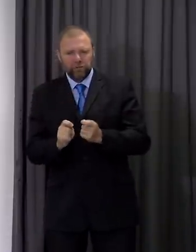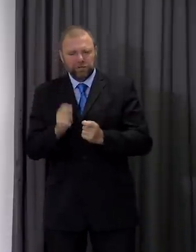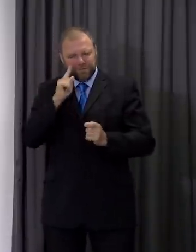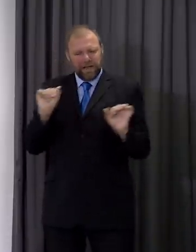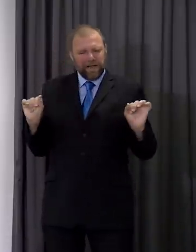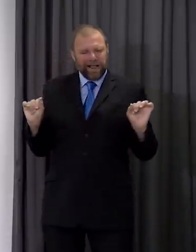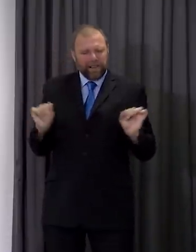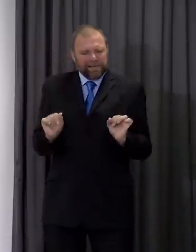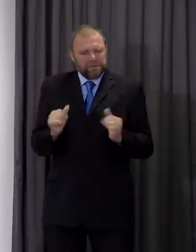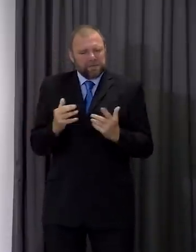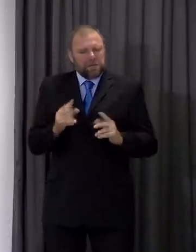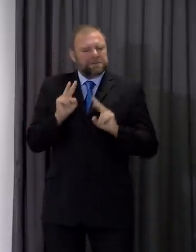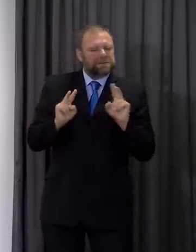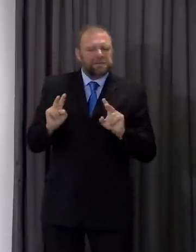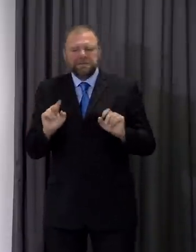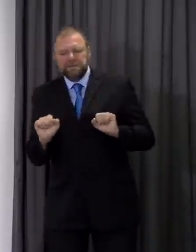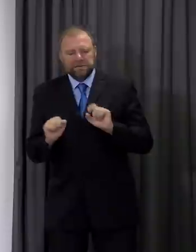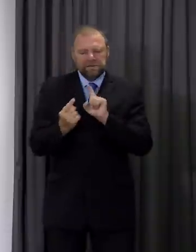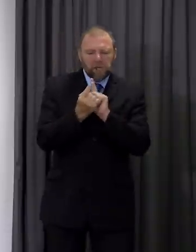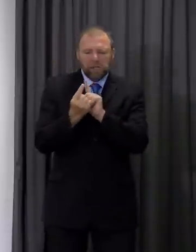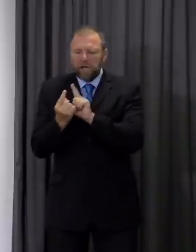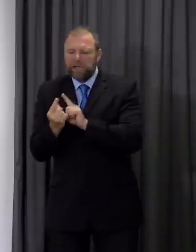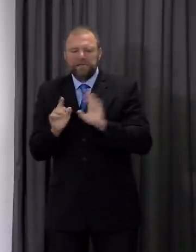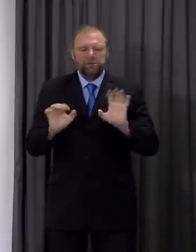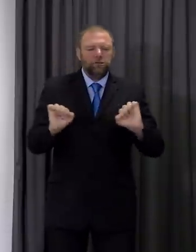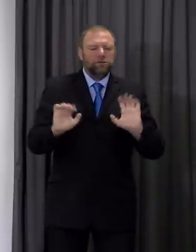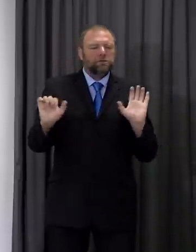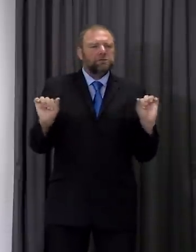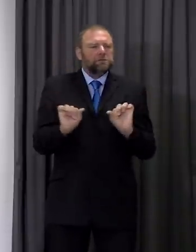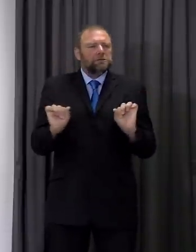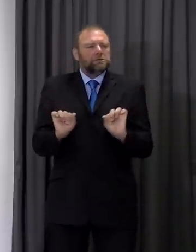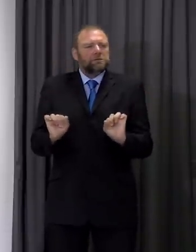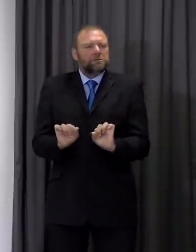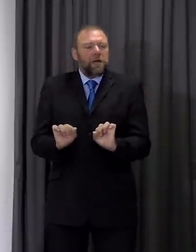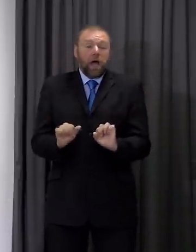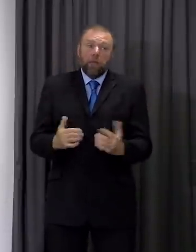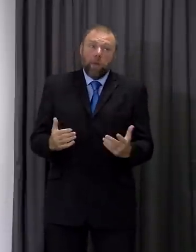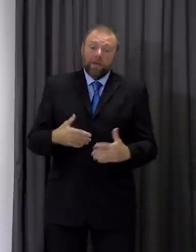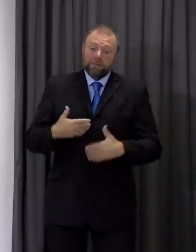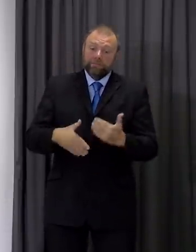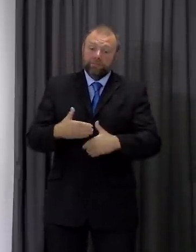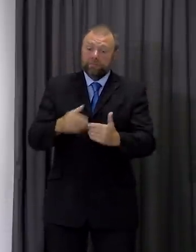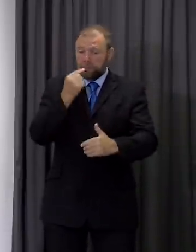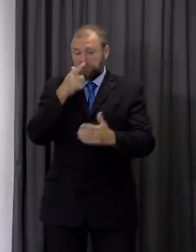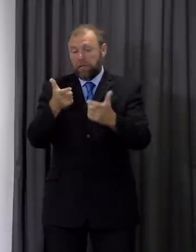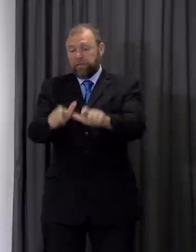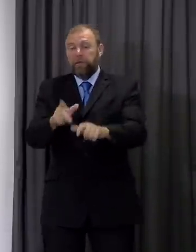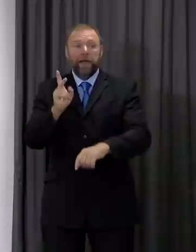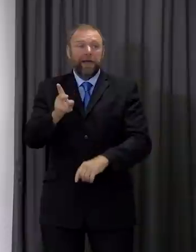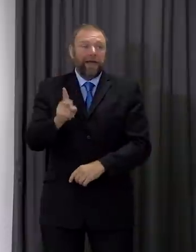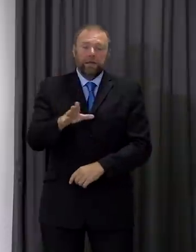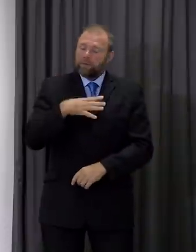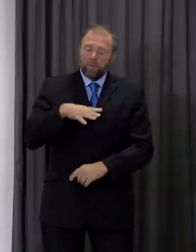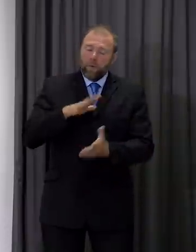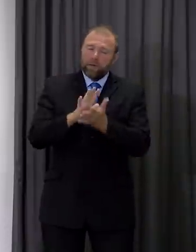because otherwise we may need to make more local lockdown choices or potentially a national lockdown with all the interruption that that causes.